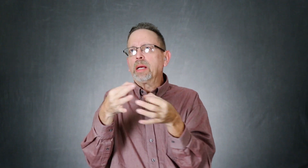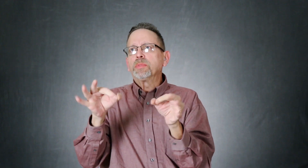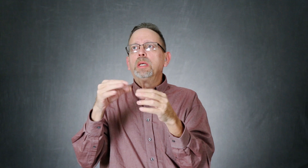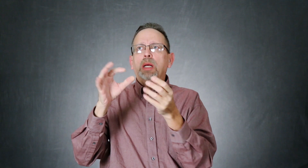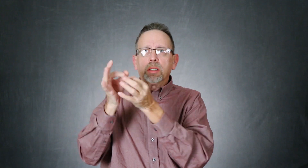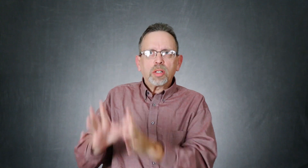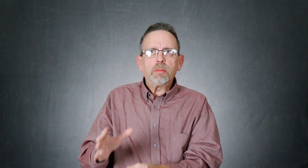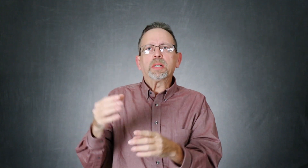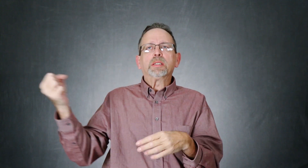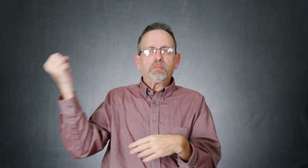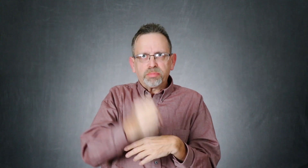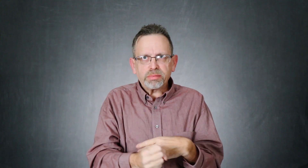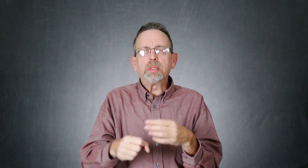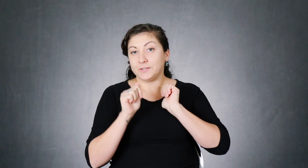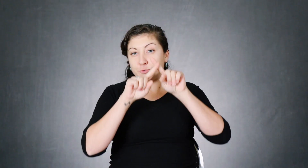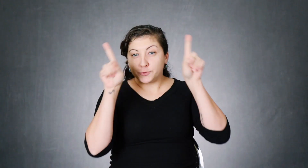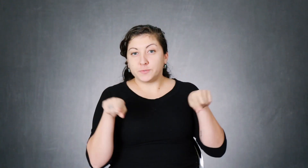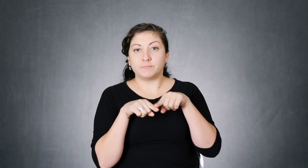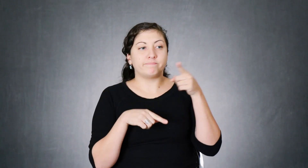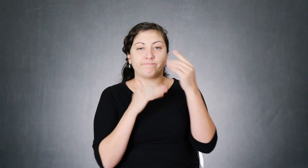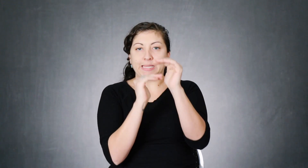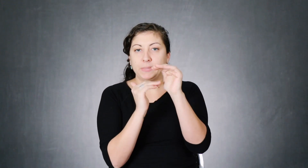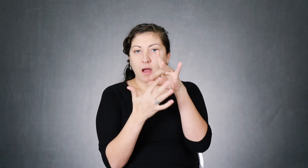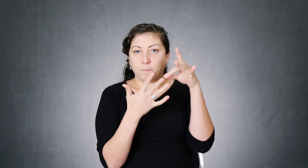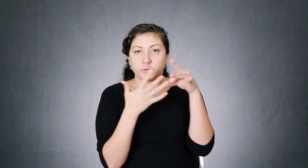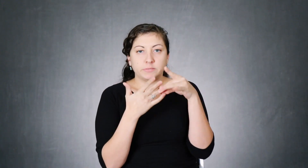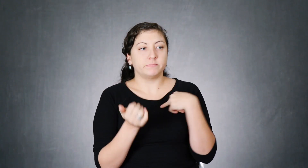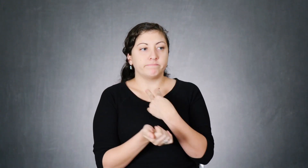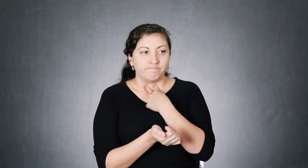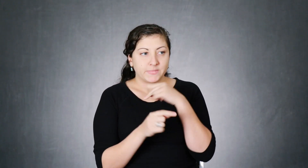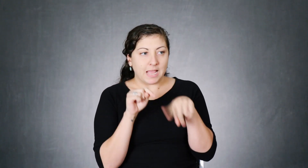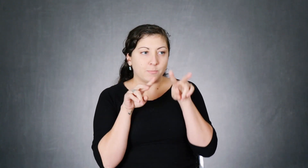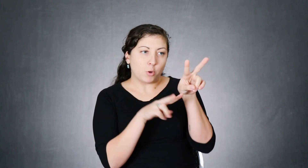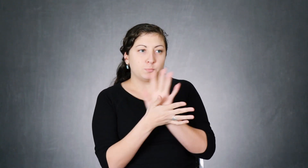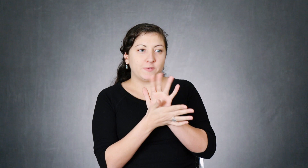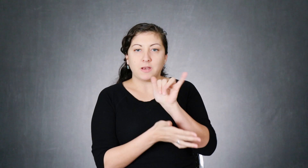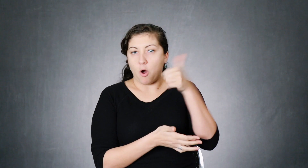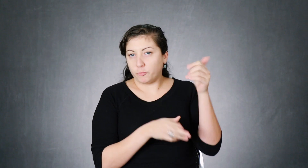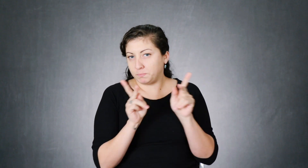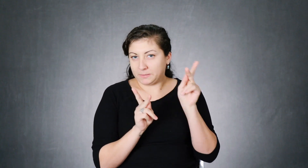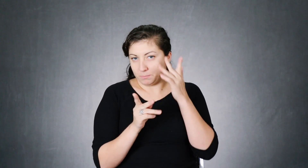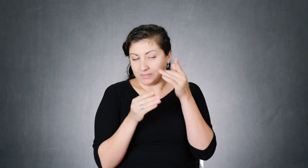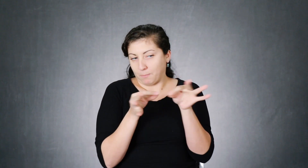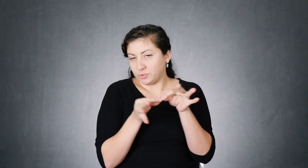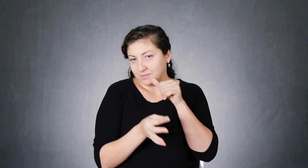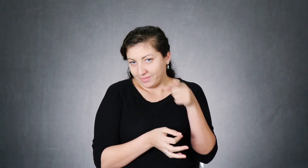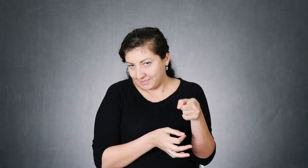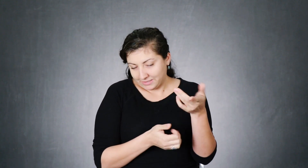And I want interpreters available. Like for example movie theaters. We have very limited options. We can't watch a movie the same as other people.